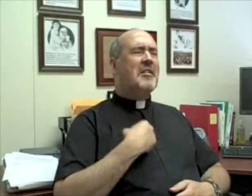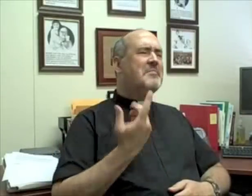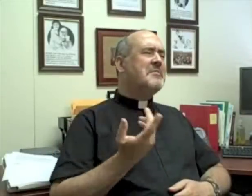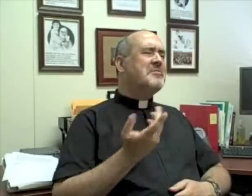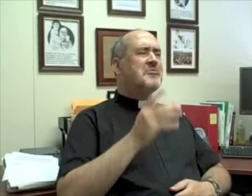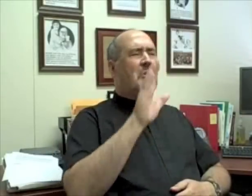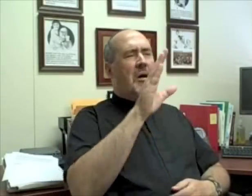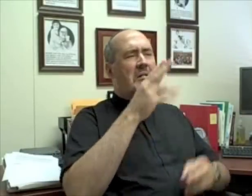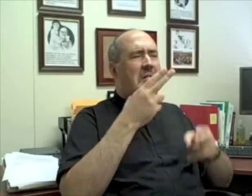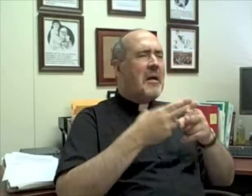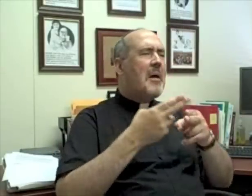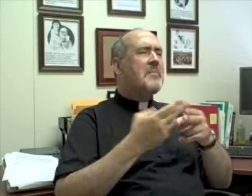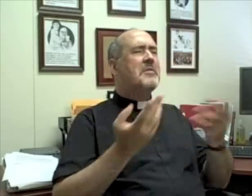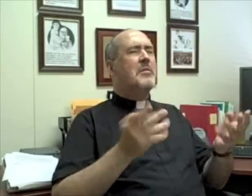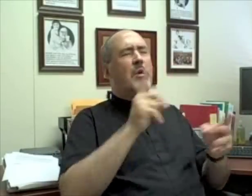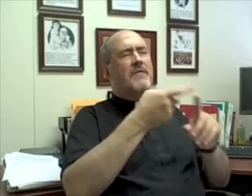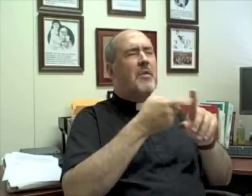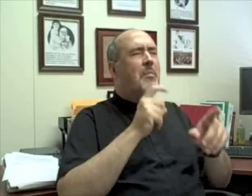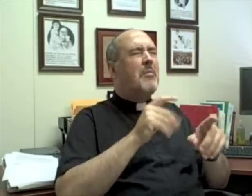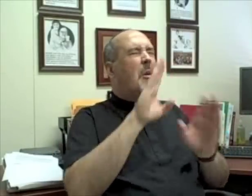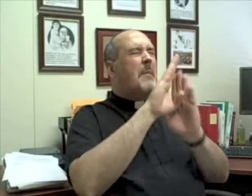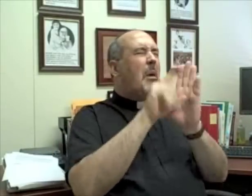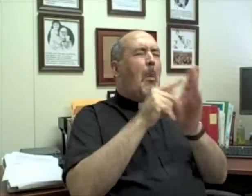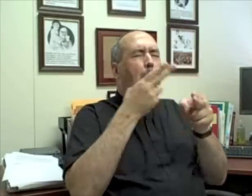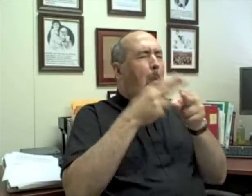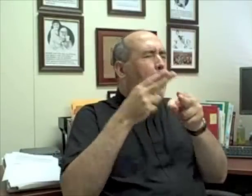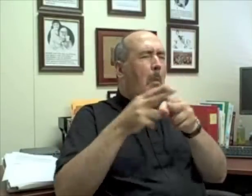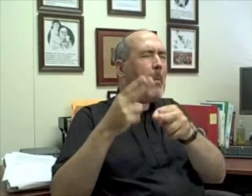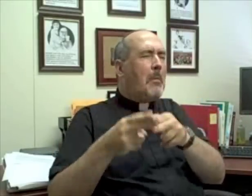I wonder if you could tell me your name and give us a little bit of background on who you are.